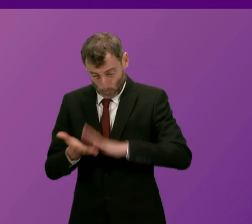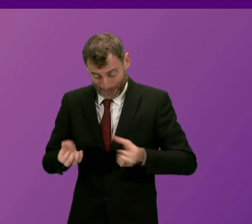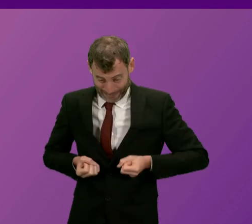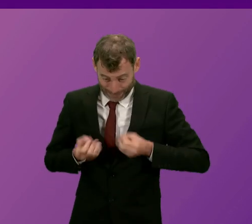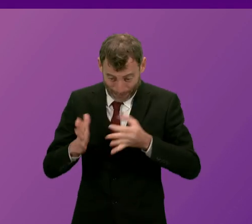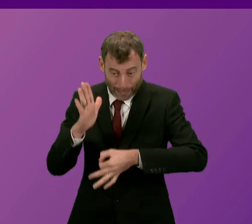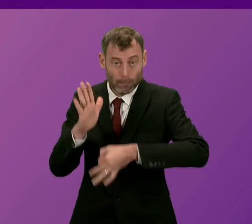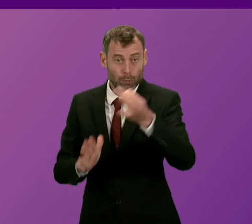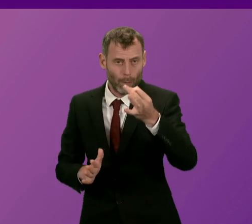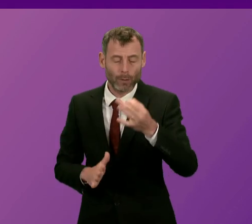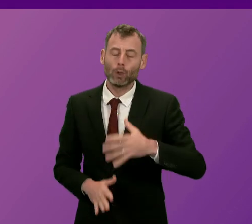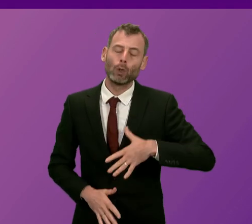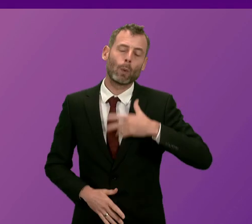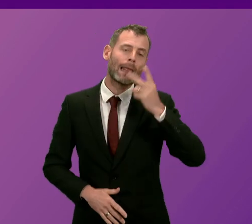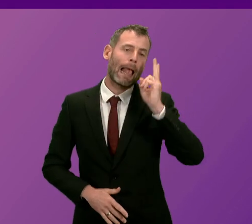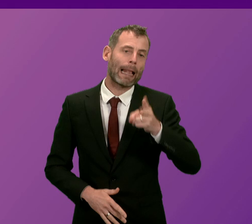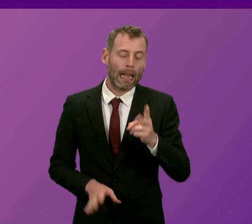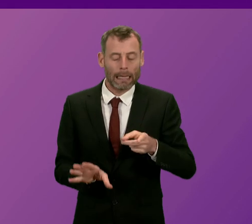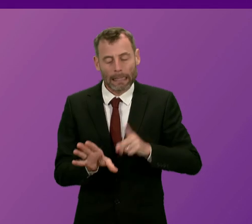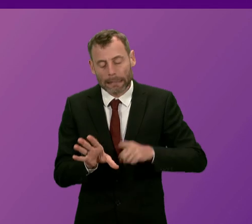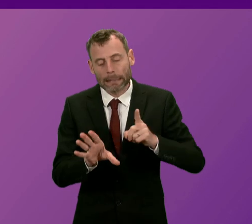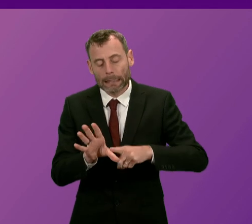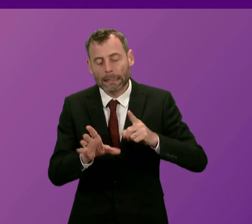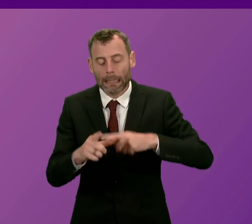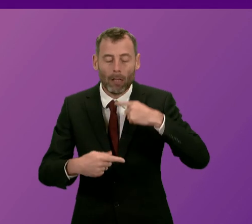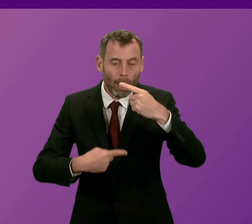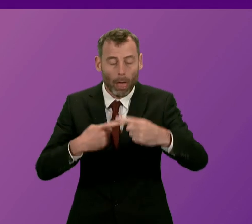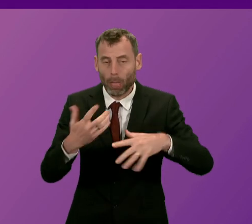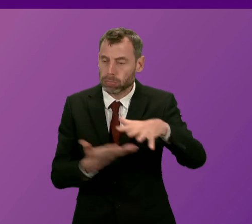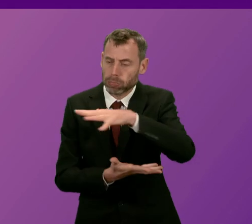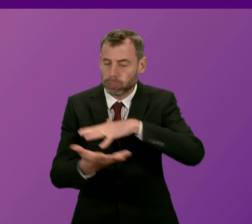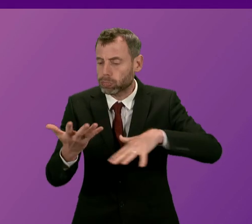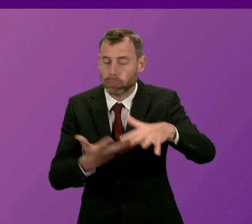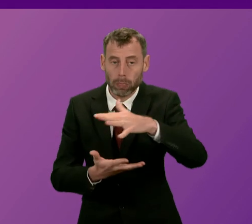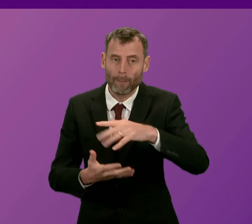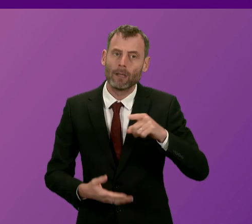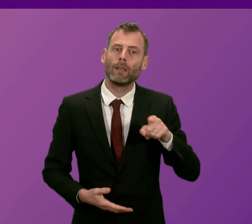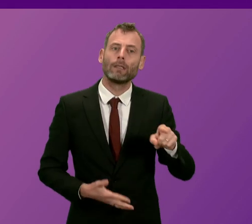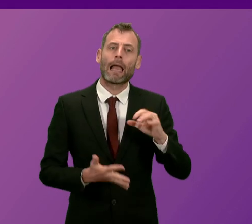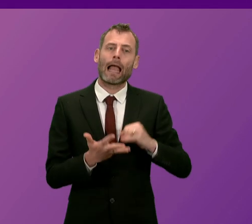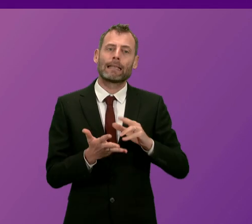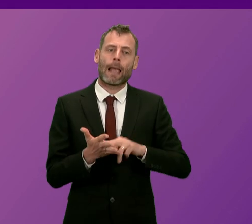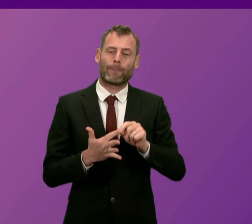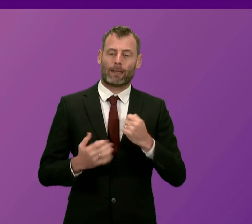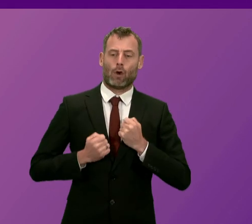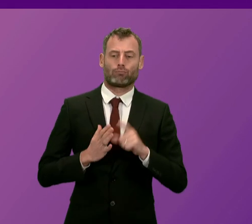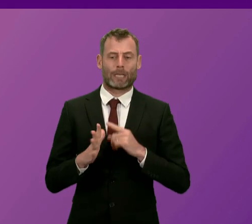years on yet another SNP pet project that is doomed to fail. So why can't